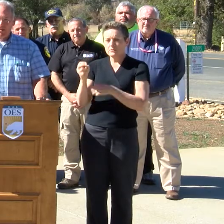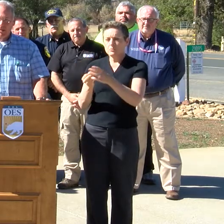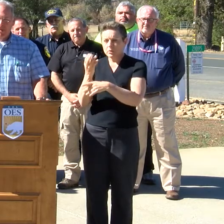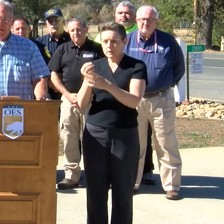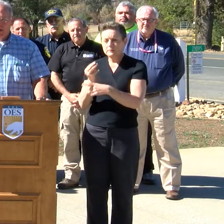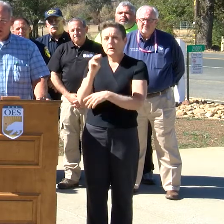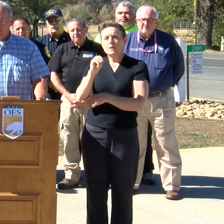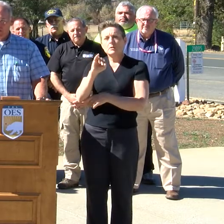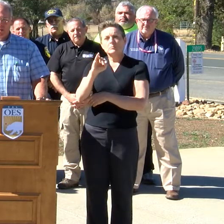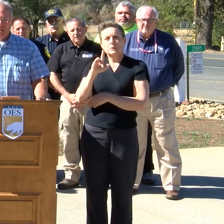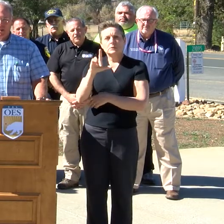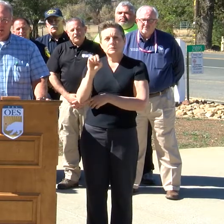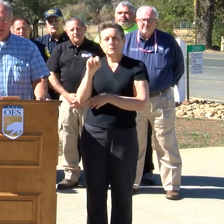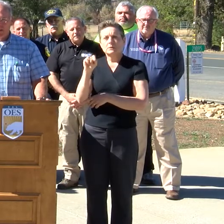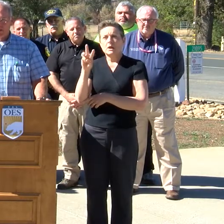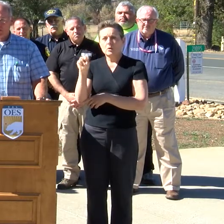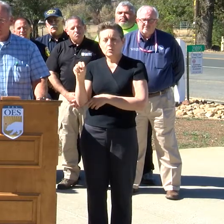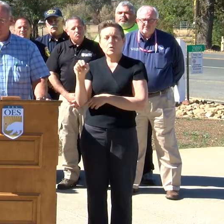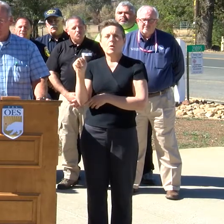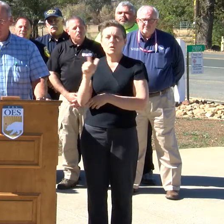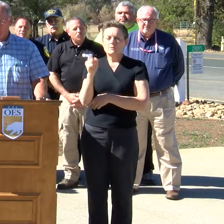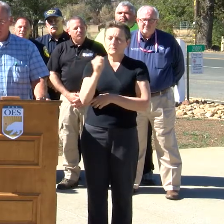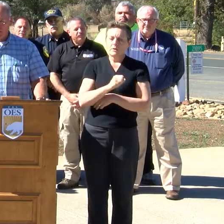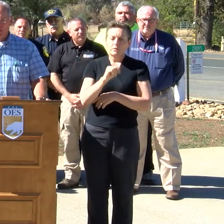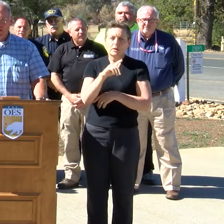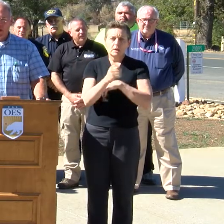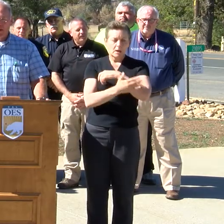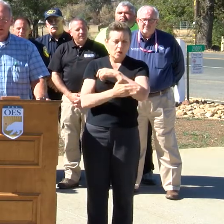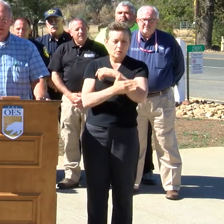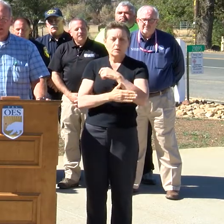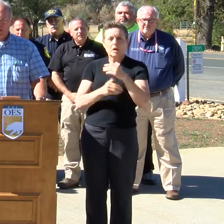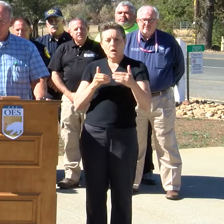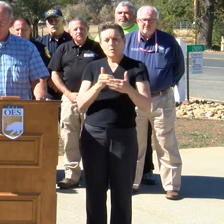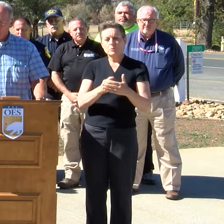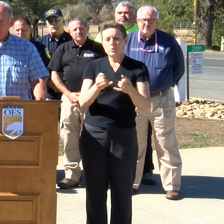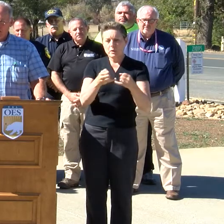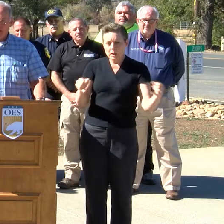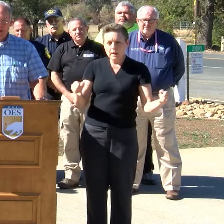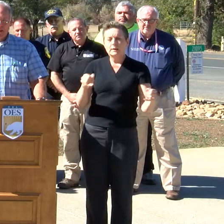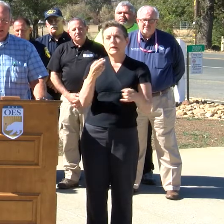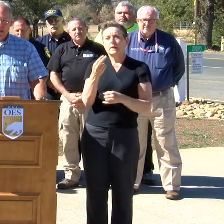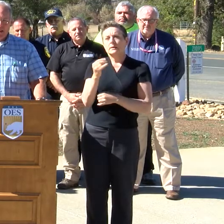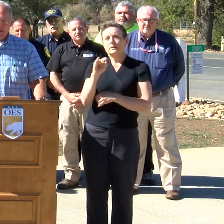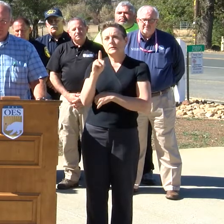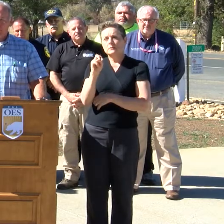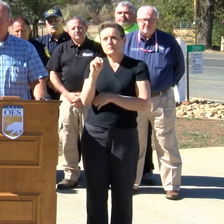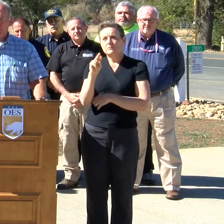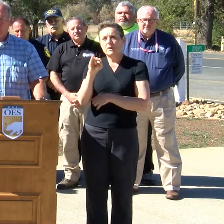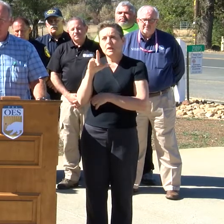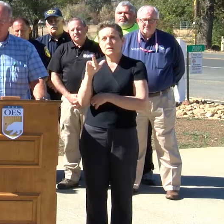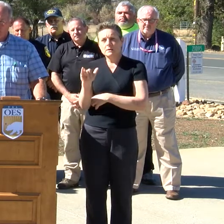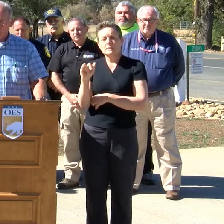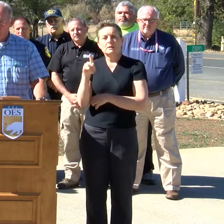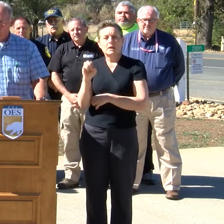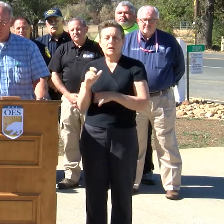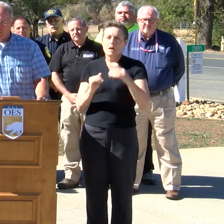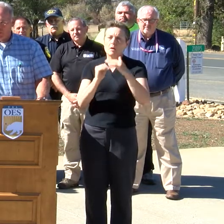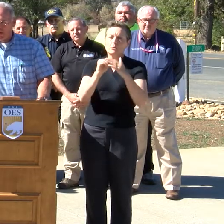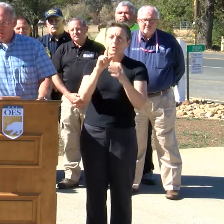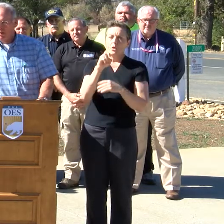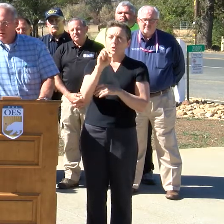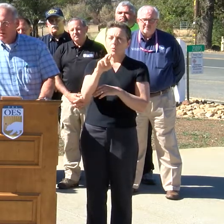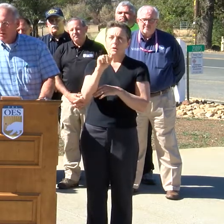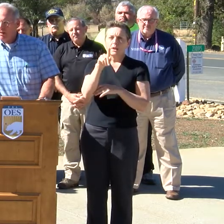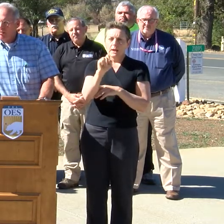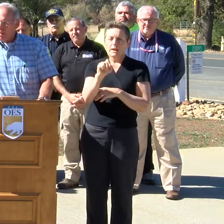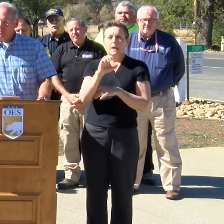Middletown, all of South Lake County to the county line, Hidden Valley Lake, and up to Lower Lake and a small part of